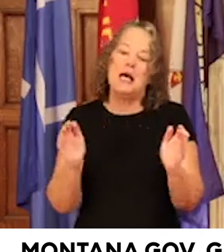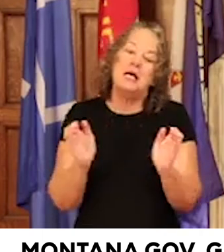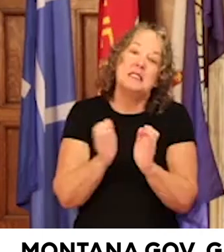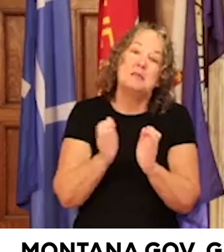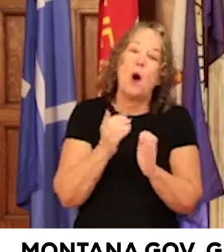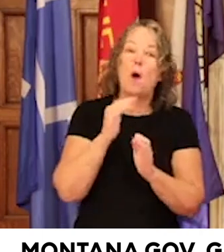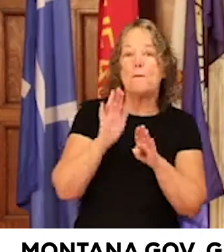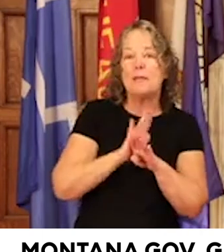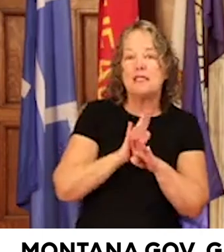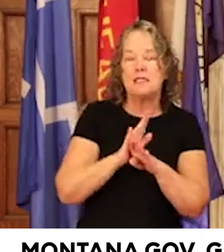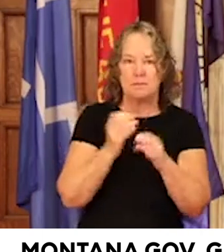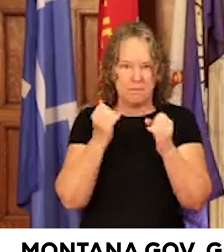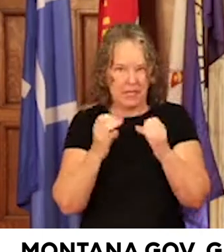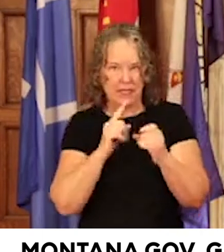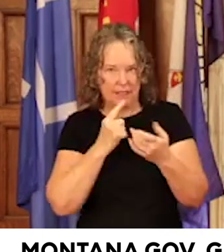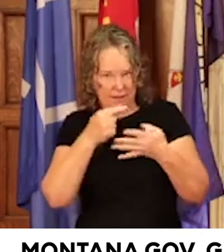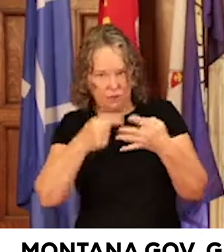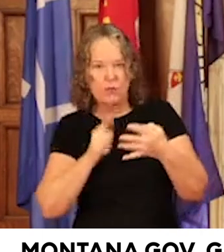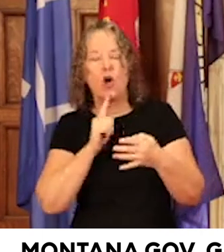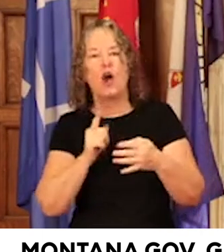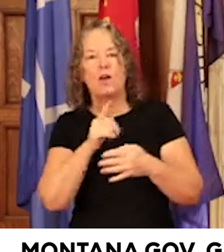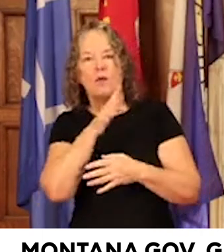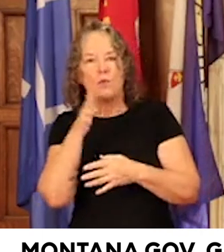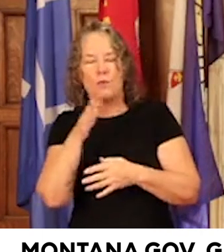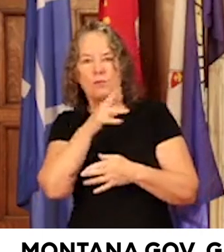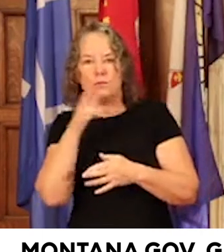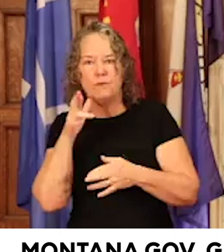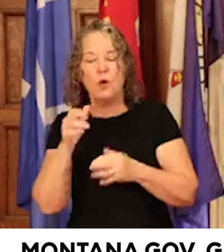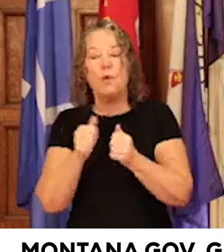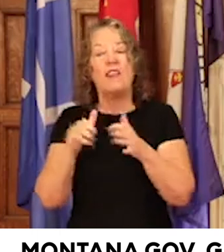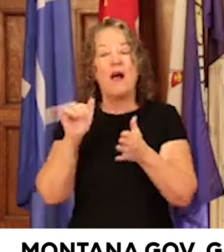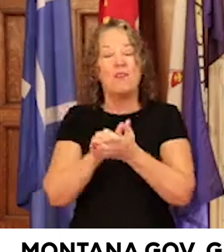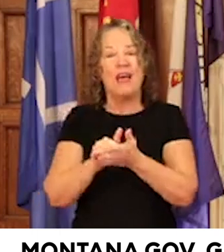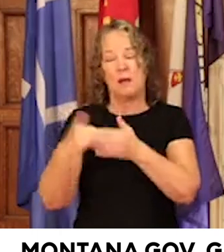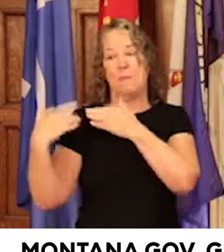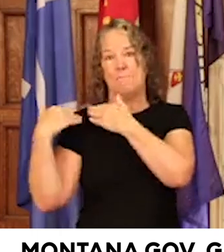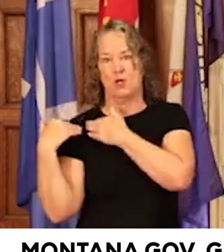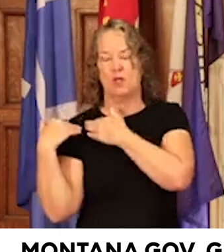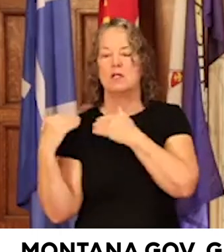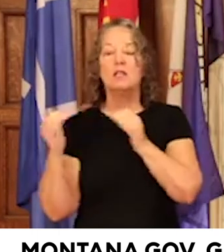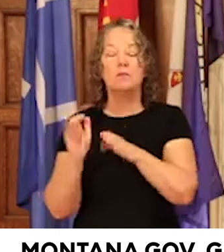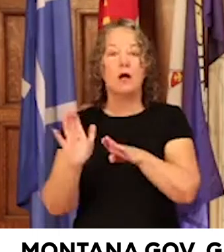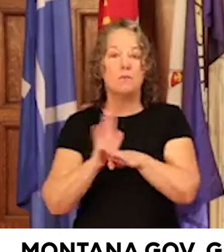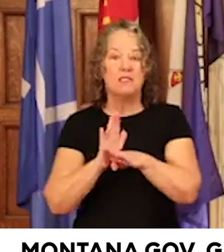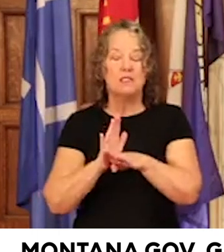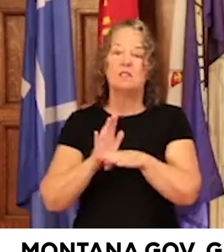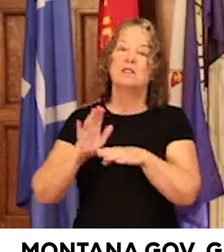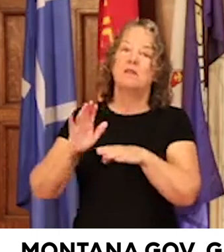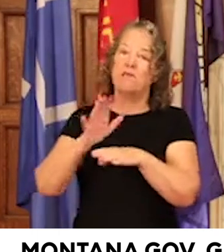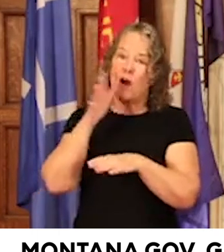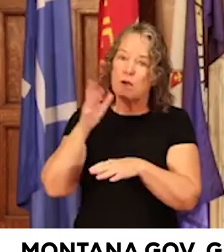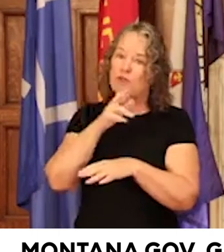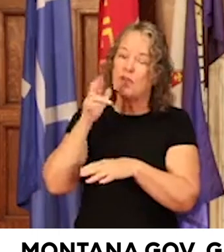many of them farms and ranches. Without the burden of the business equipment tax, small businesses farms and ranches